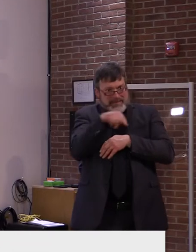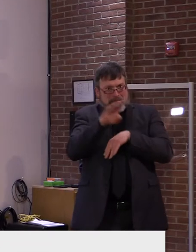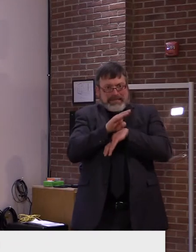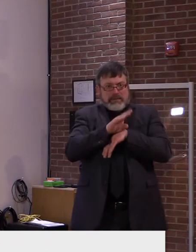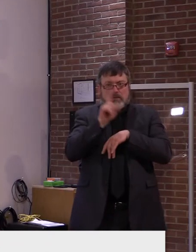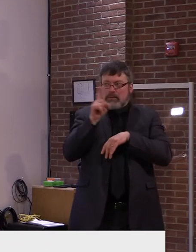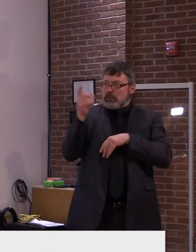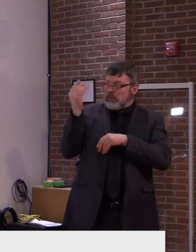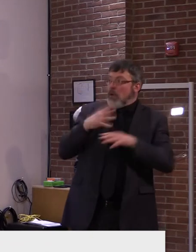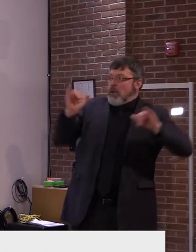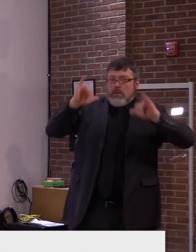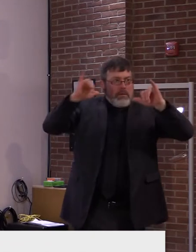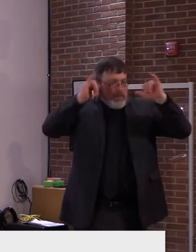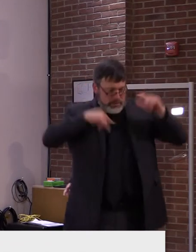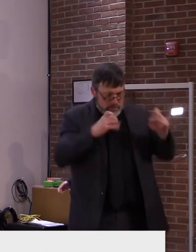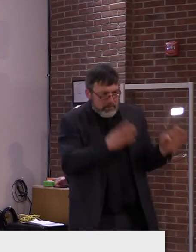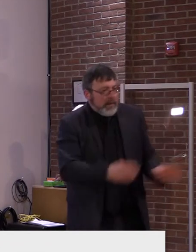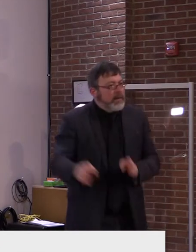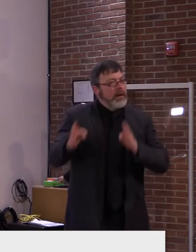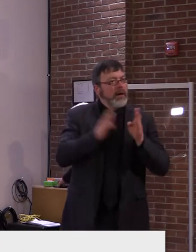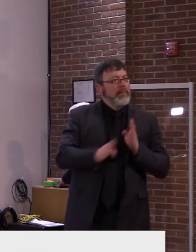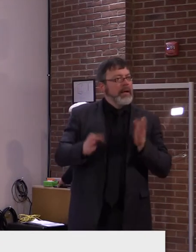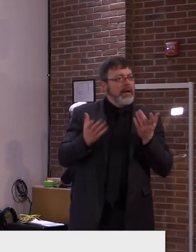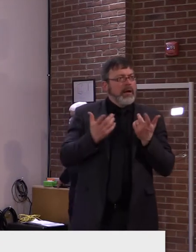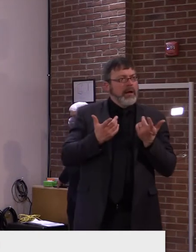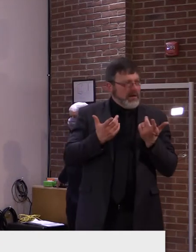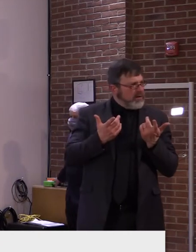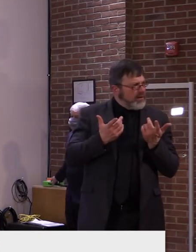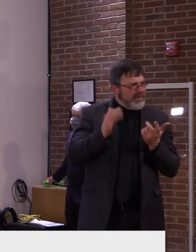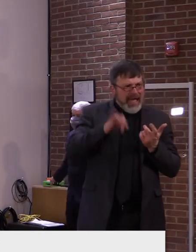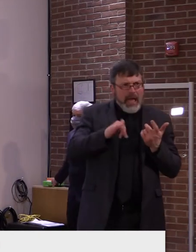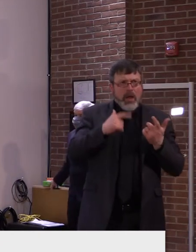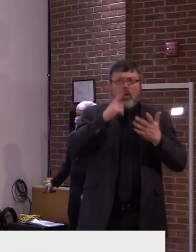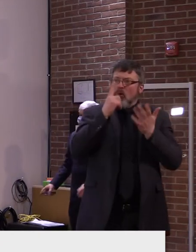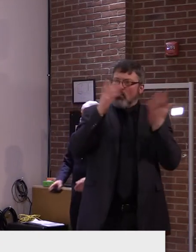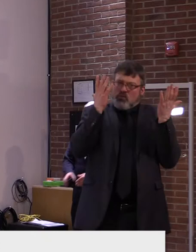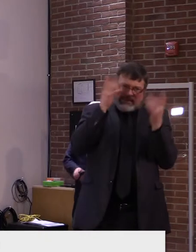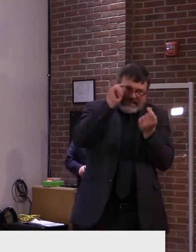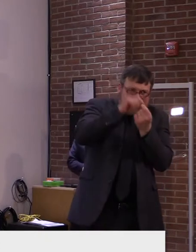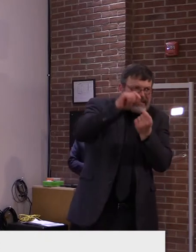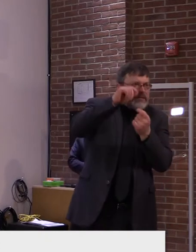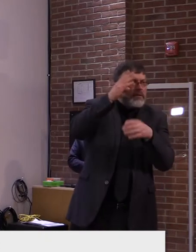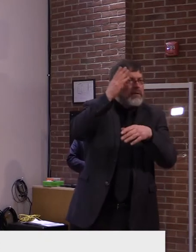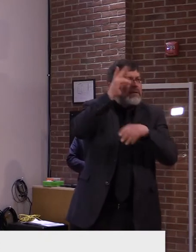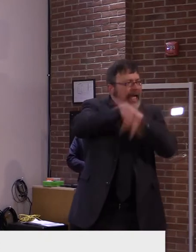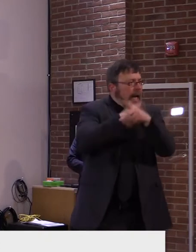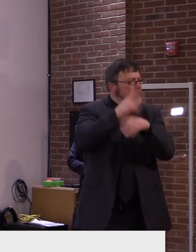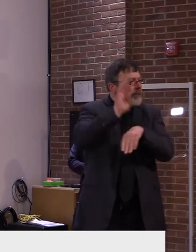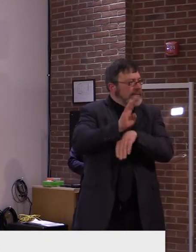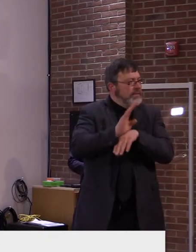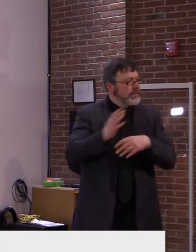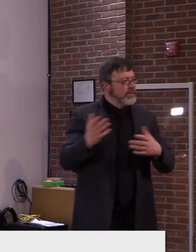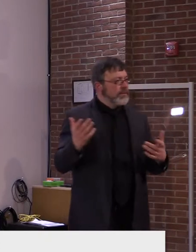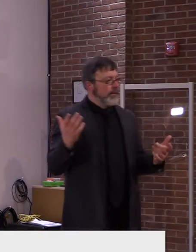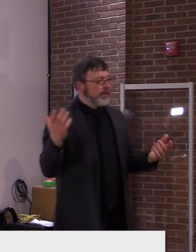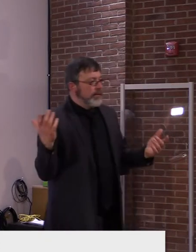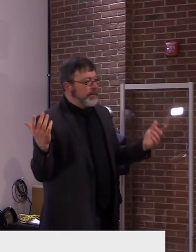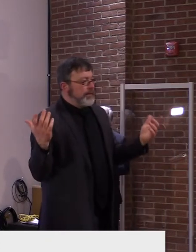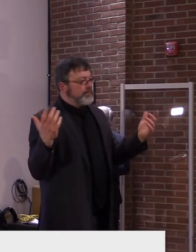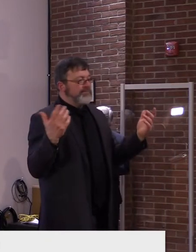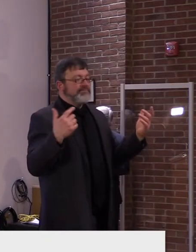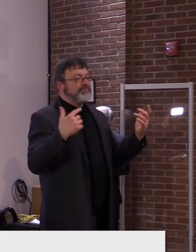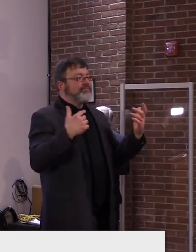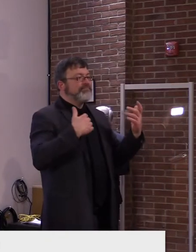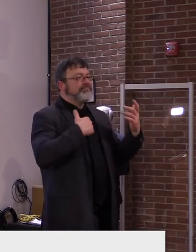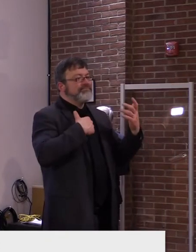where are we at as far as that goes? I mean, uh, you know, the, again, we'll provide clarity as soon as we have, um, some comfort